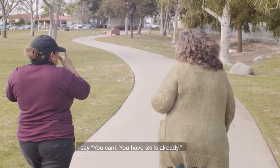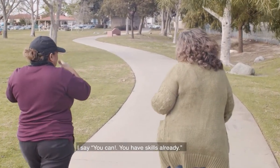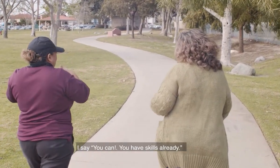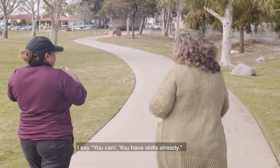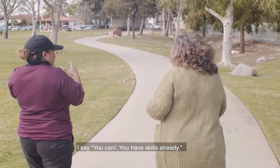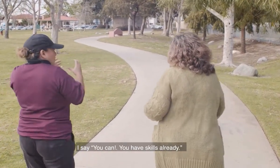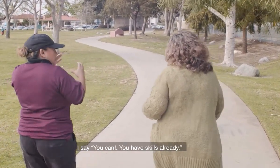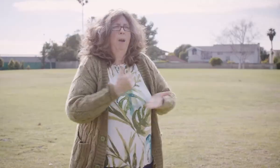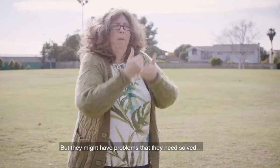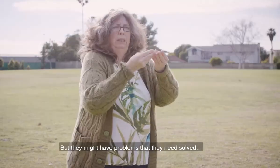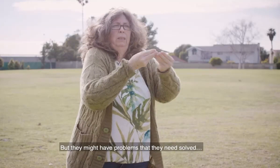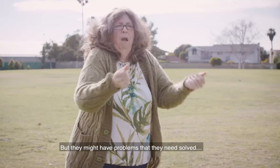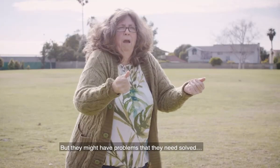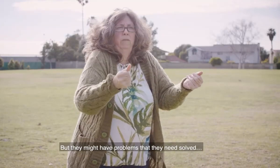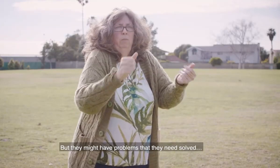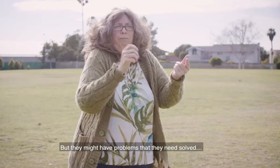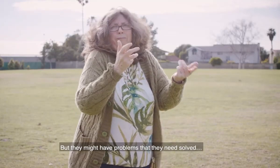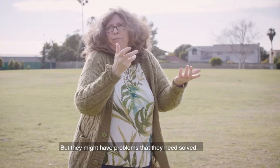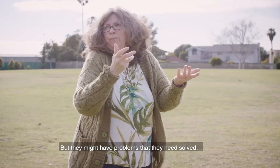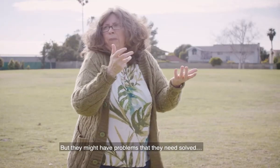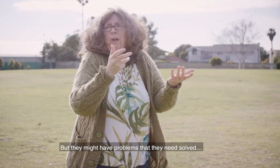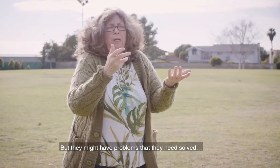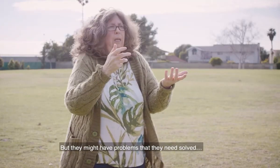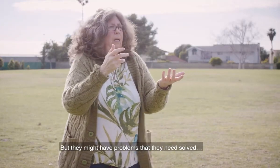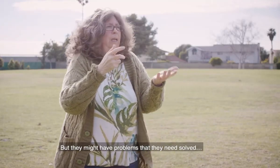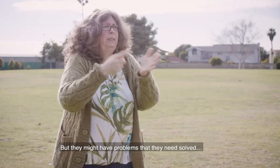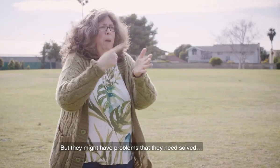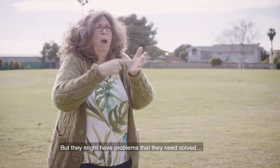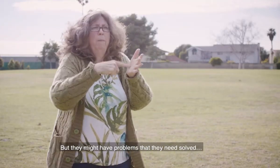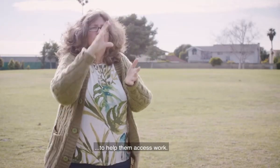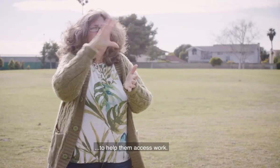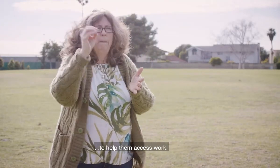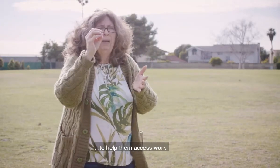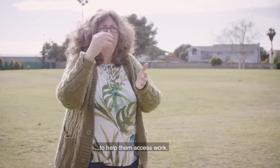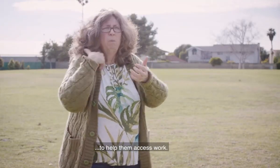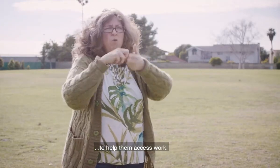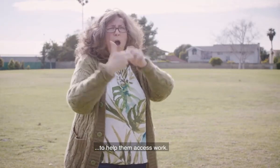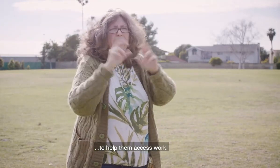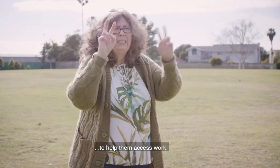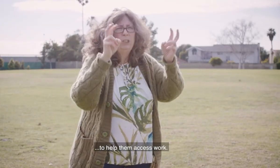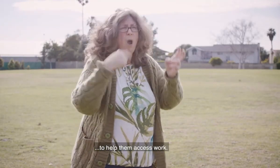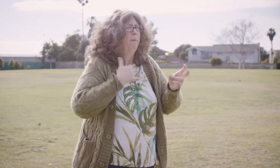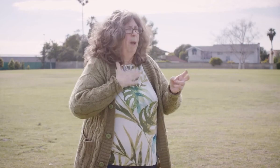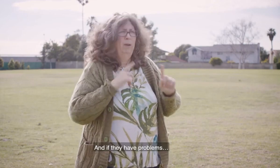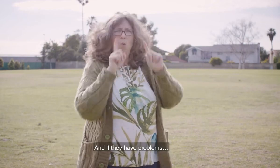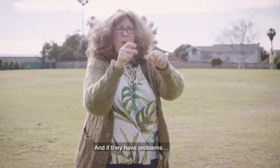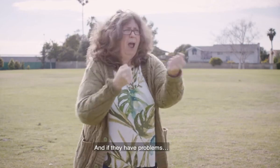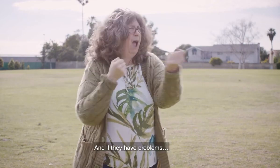already. But they might have problems that they need solved to help them access work. And if they